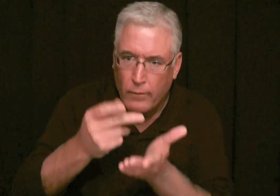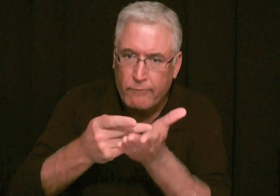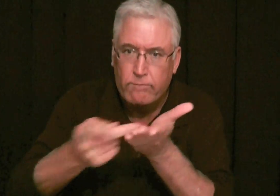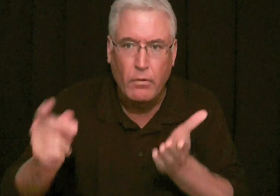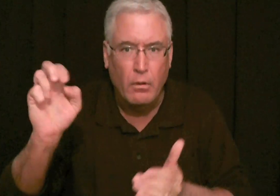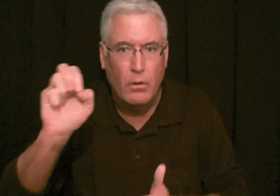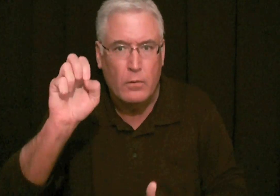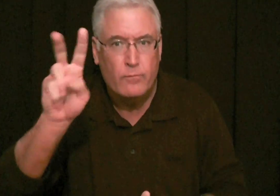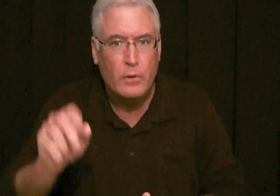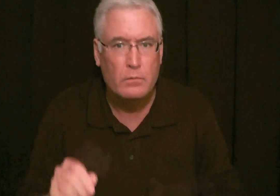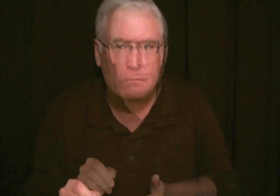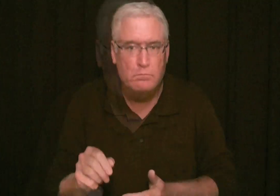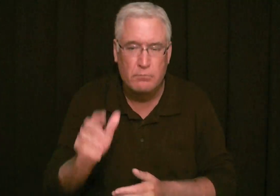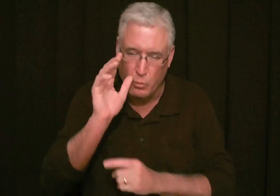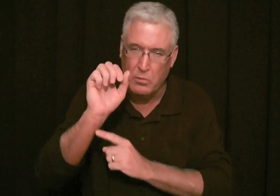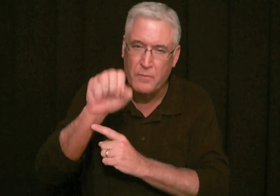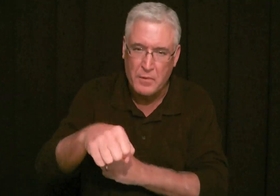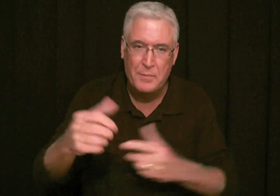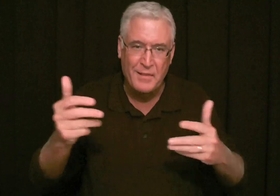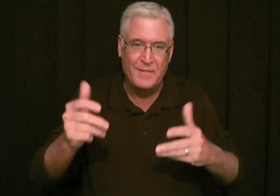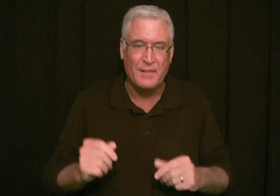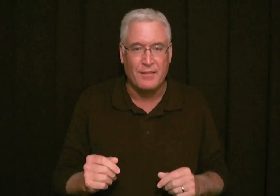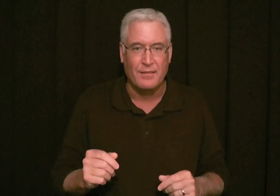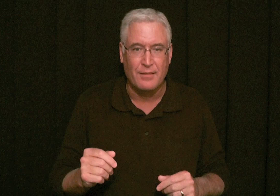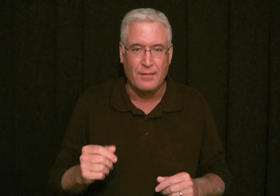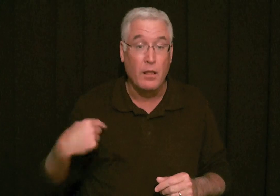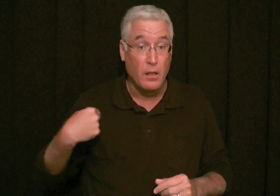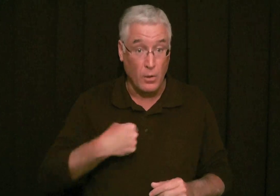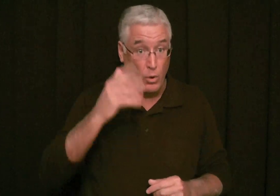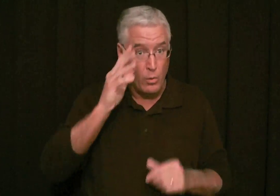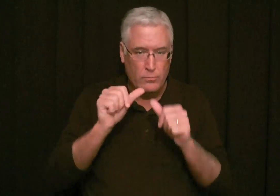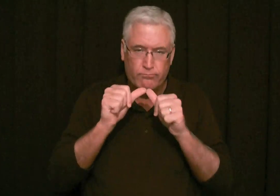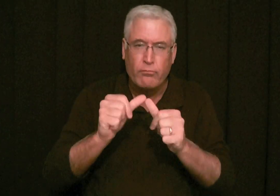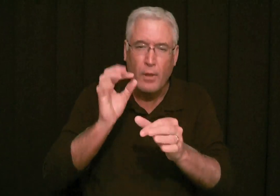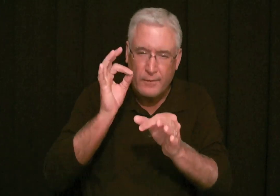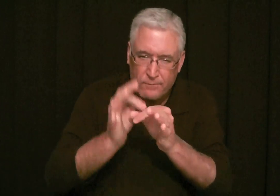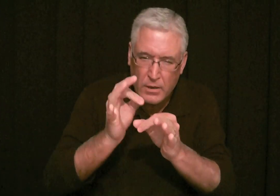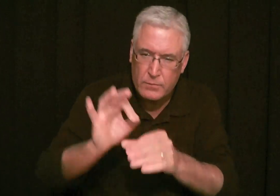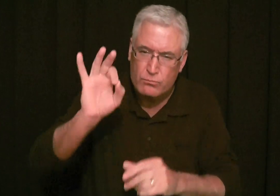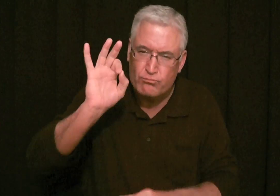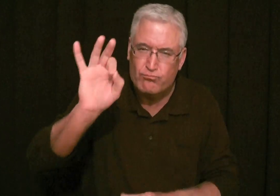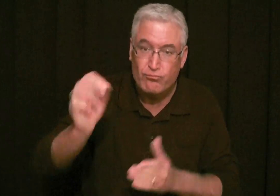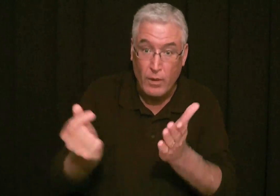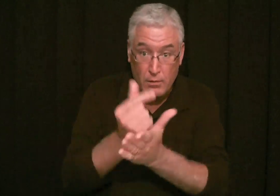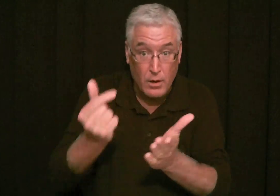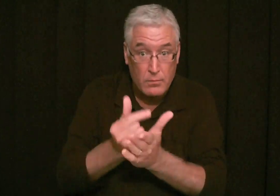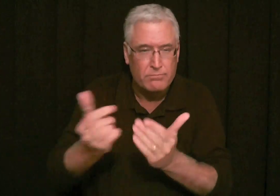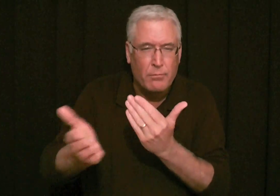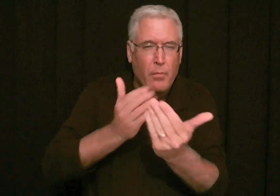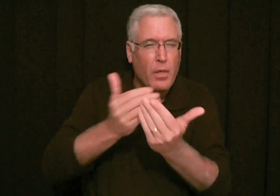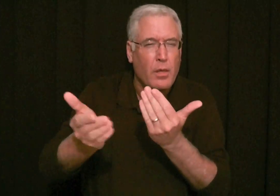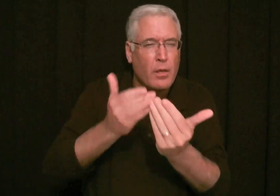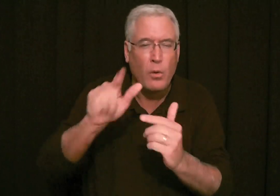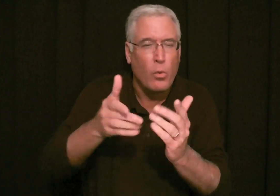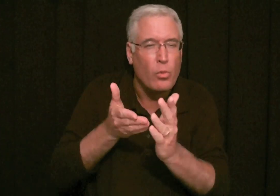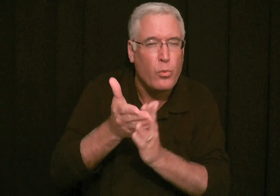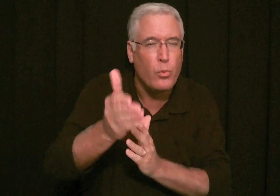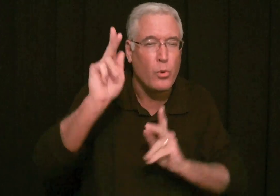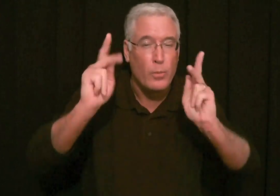conquer our fear of failure. We'll conquer that fear. And we'll keep on faithfully preaching the gospel.